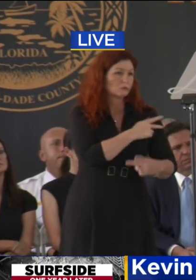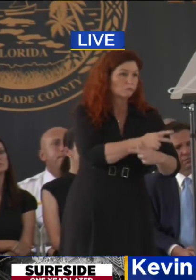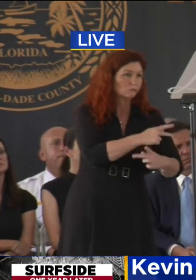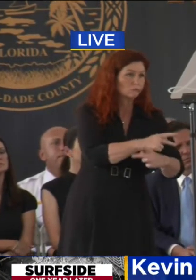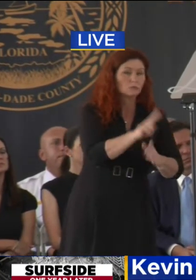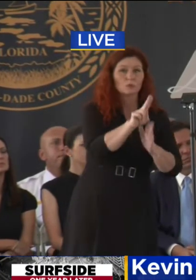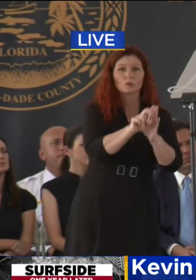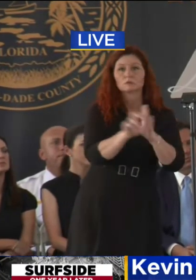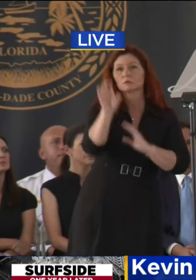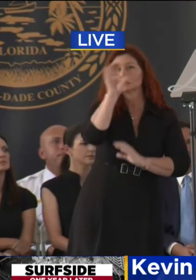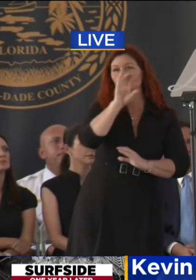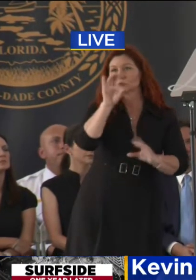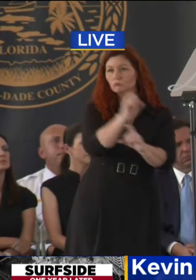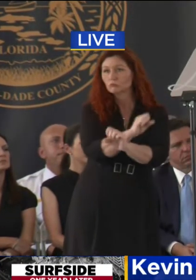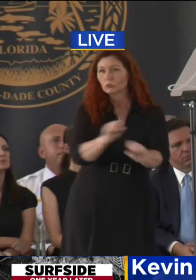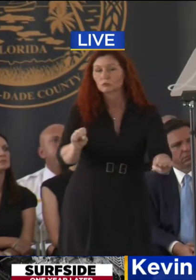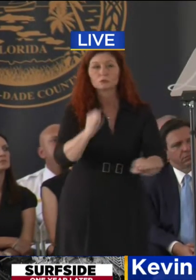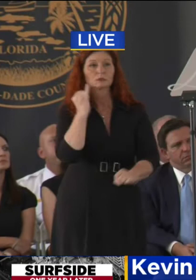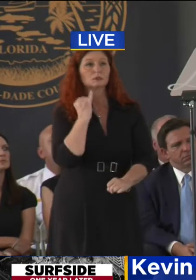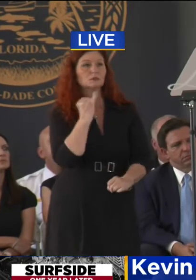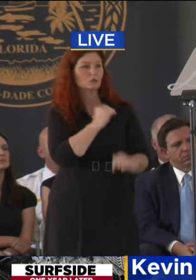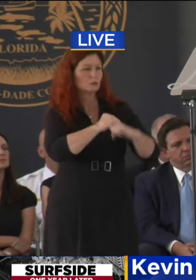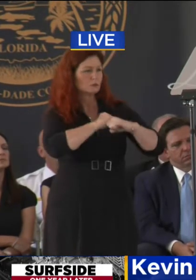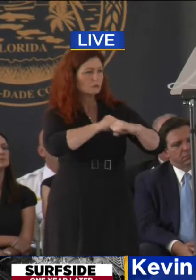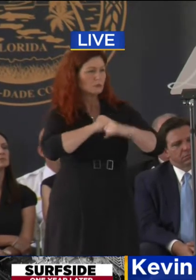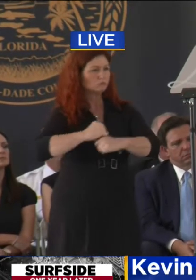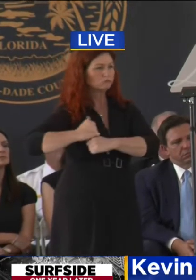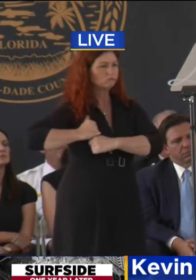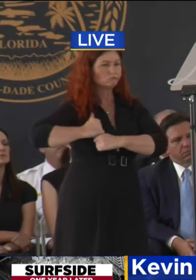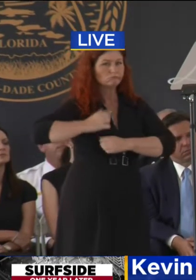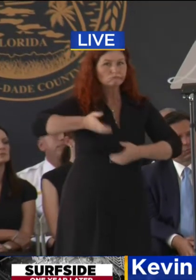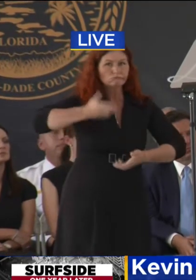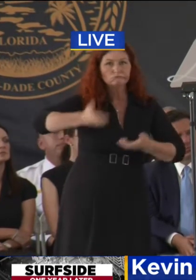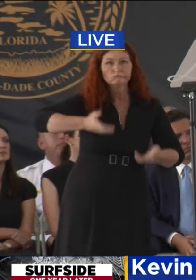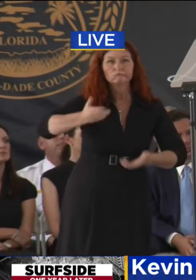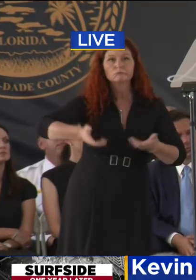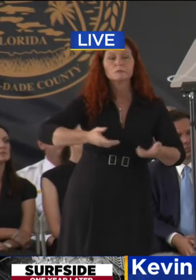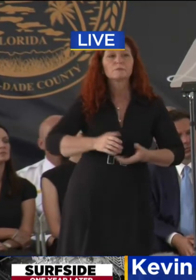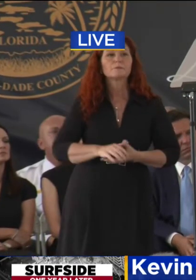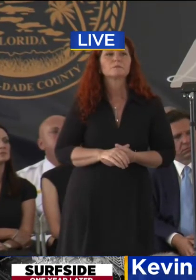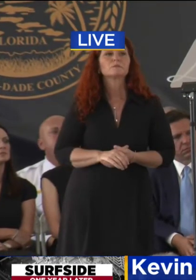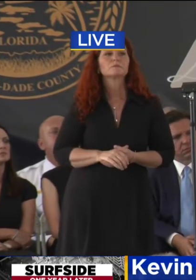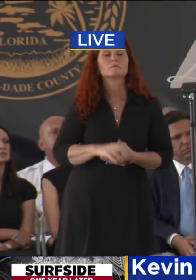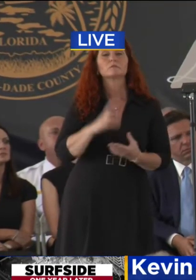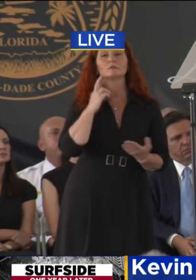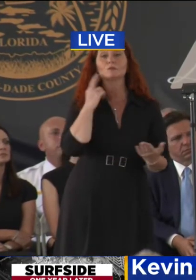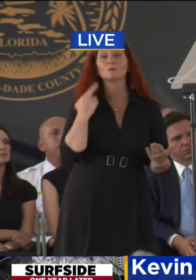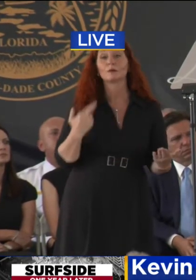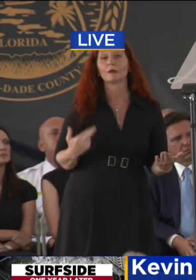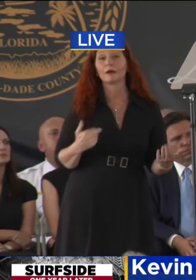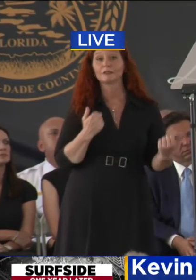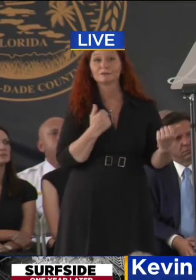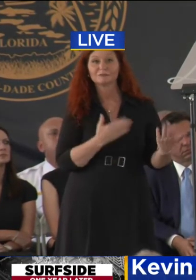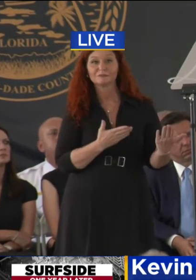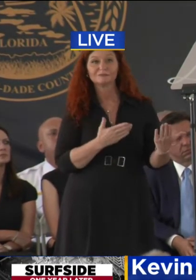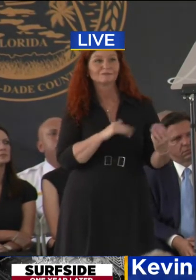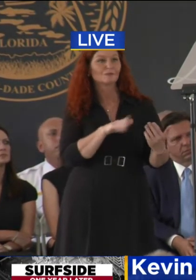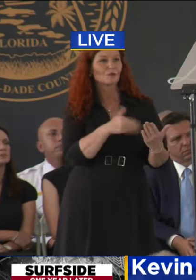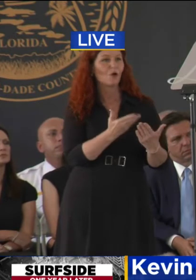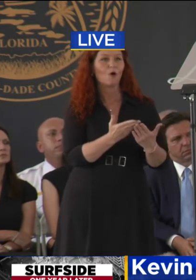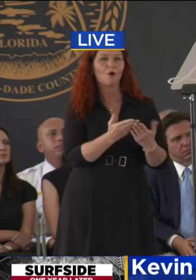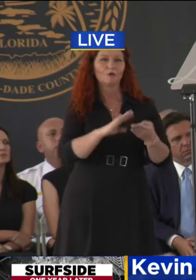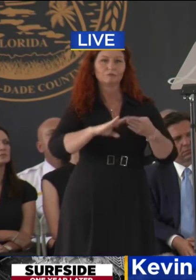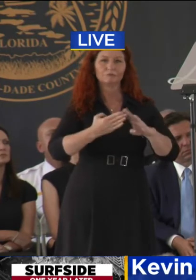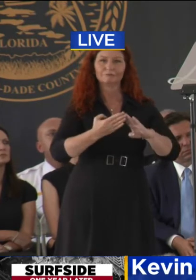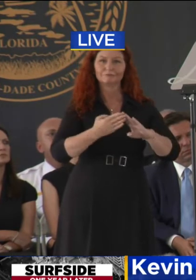and Rescue, the Israeli Defense Force, Rabbi Lipsker, and all the Surfside